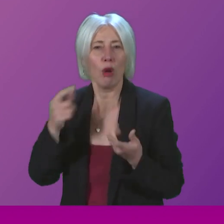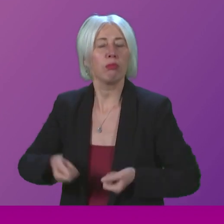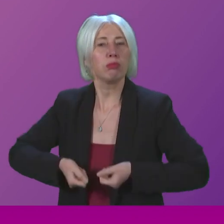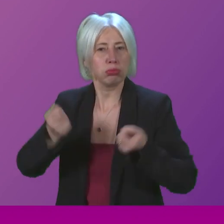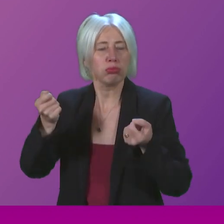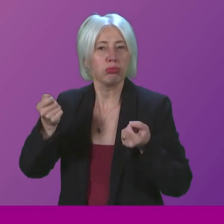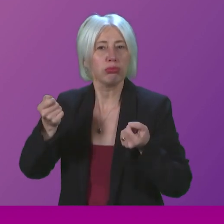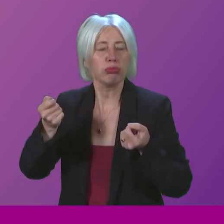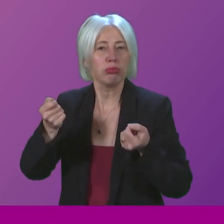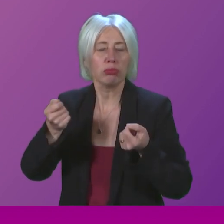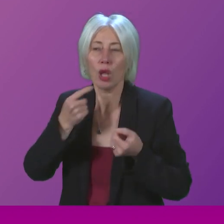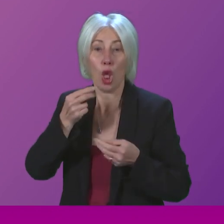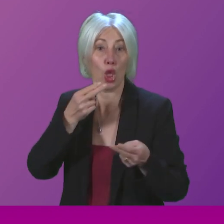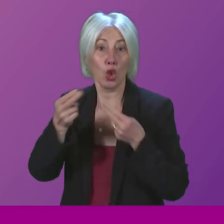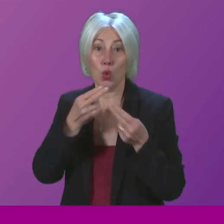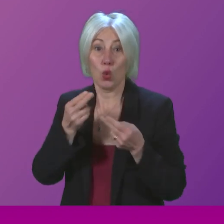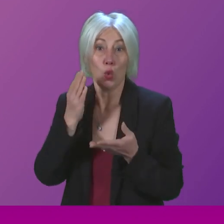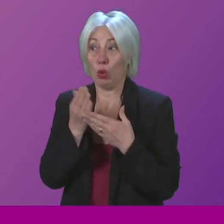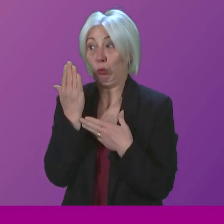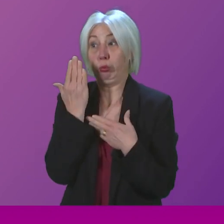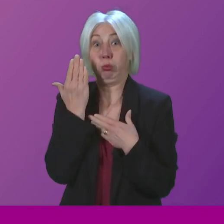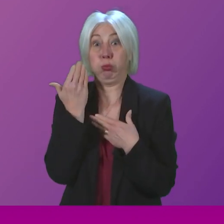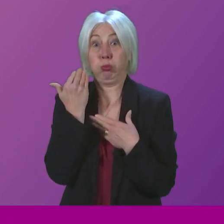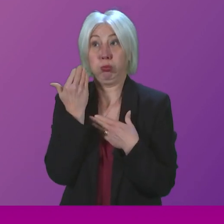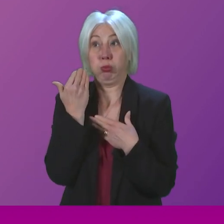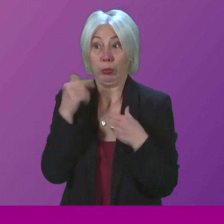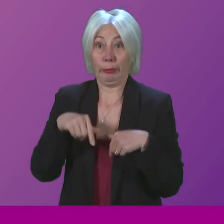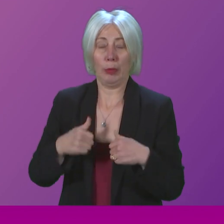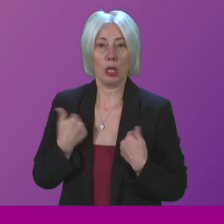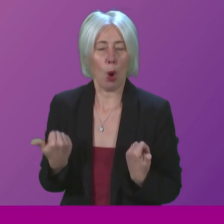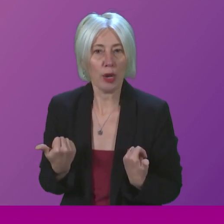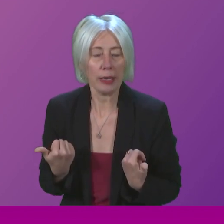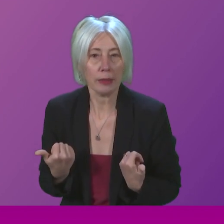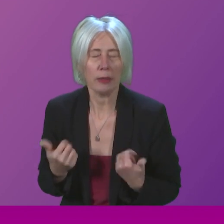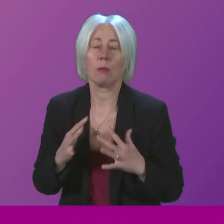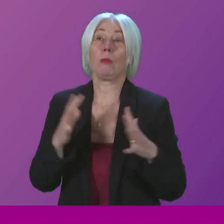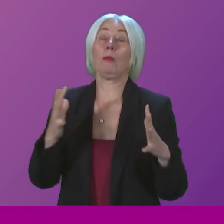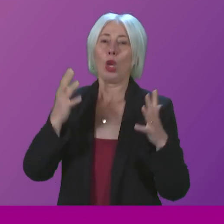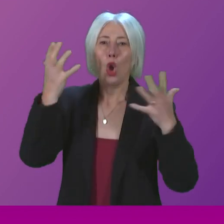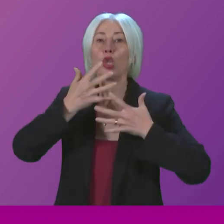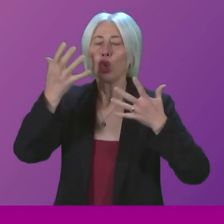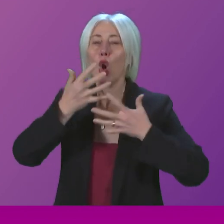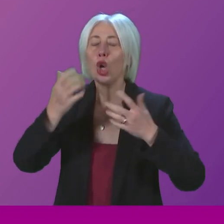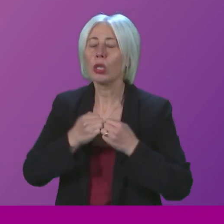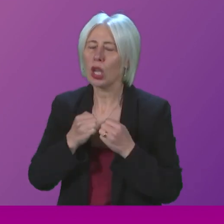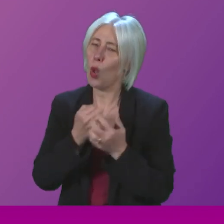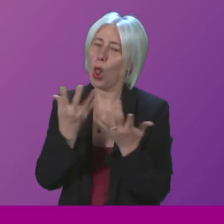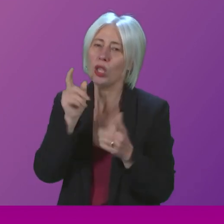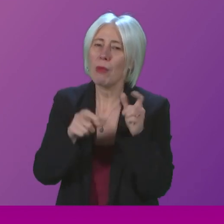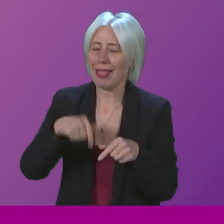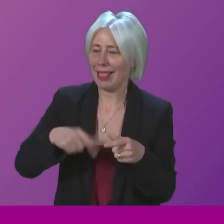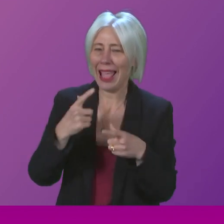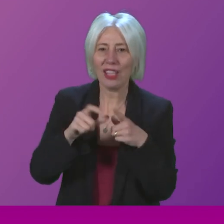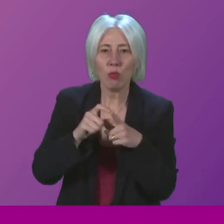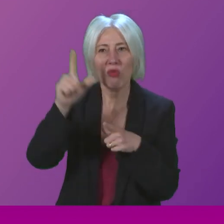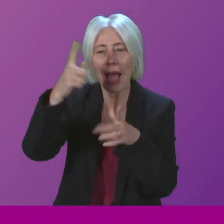this issue. This news, which of course has emerged publicly this morning, is of huge concern. And I know many people in Edinburgh and Aberdeen